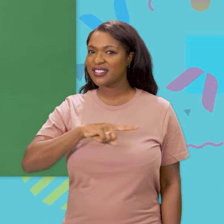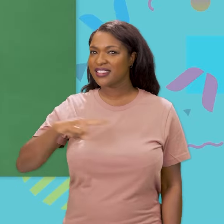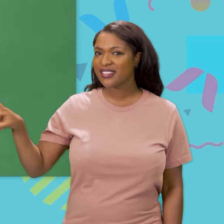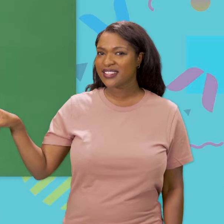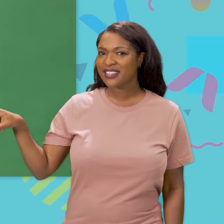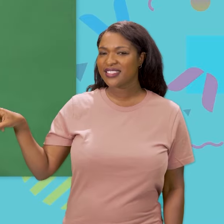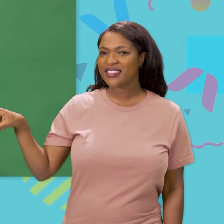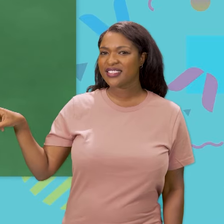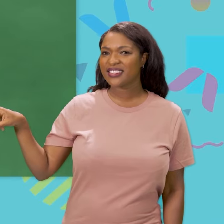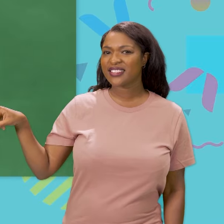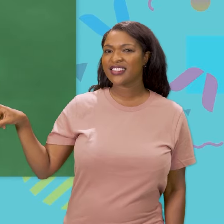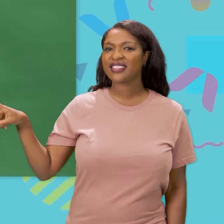Z.